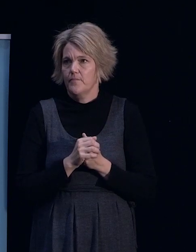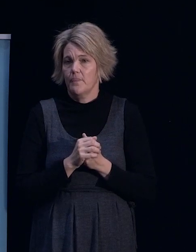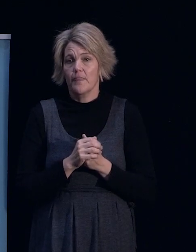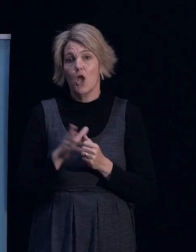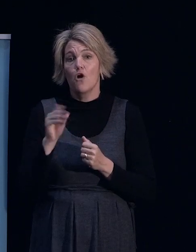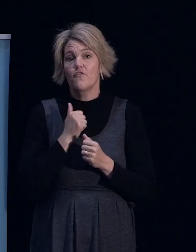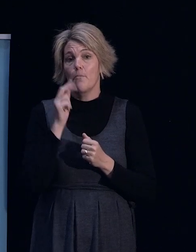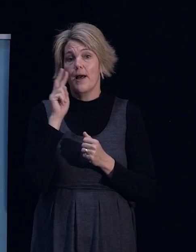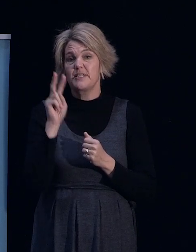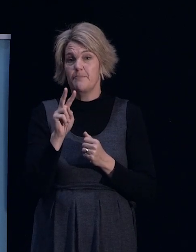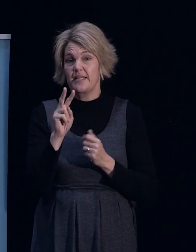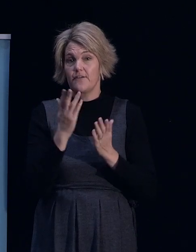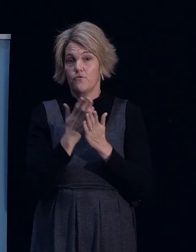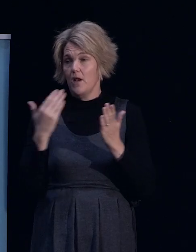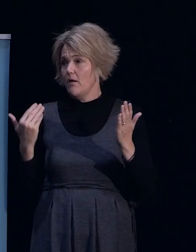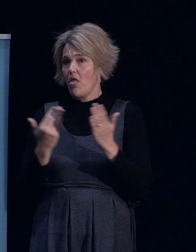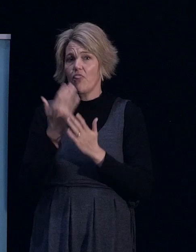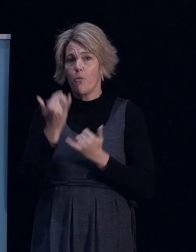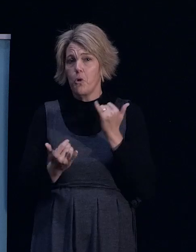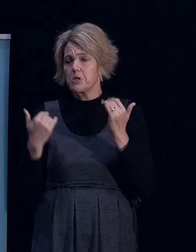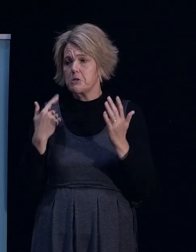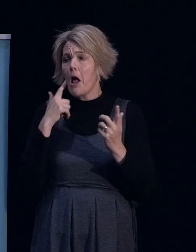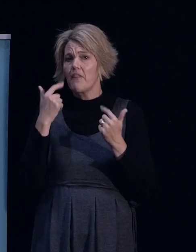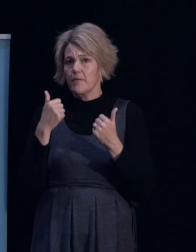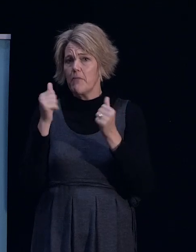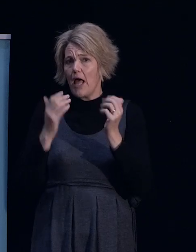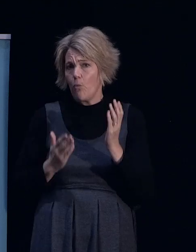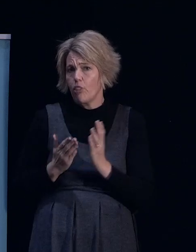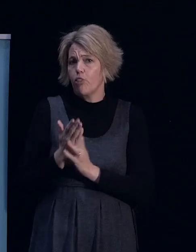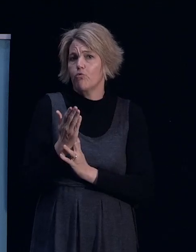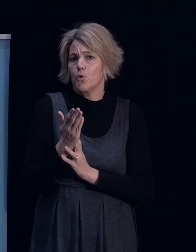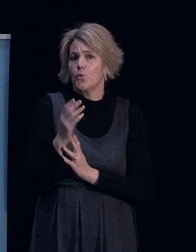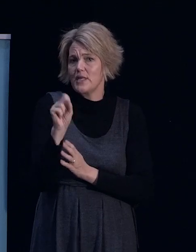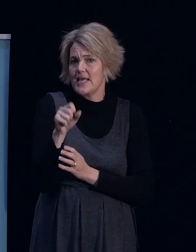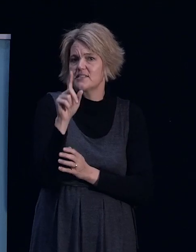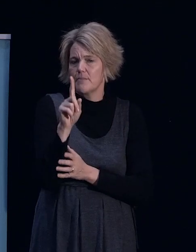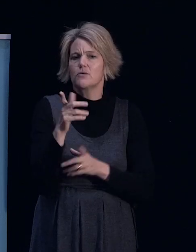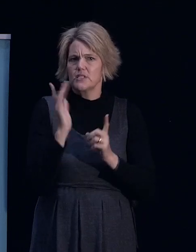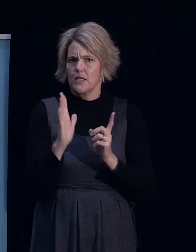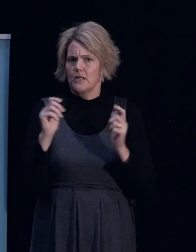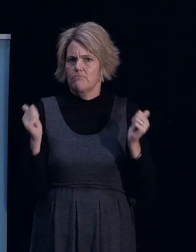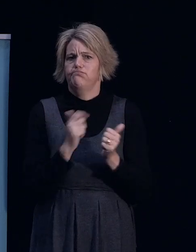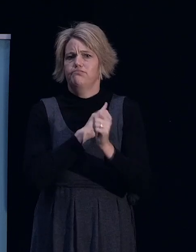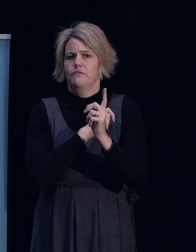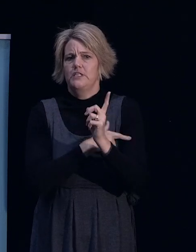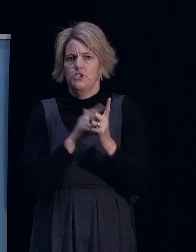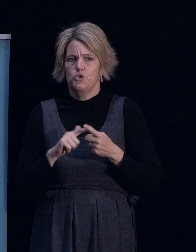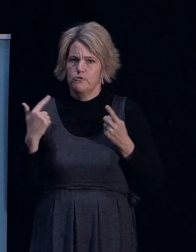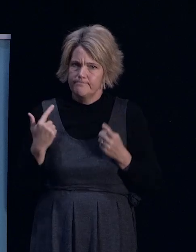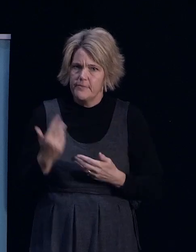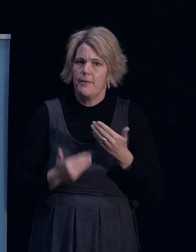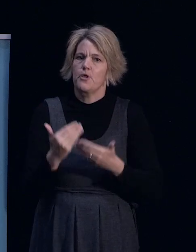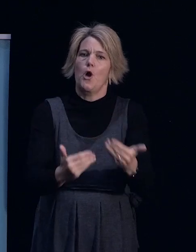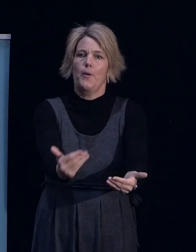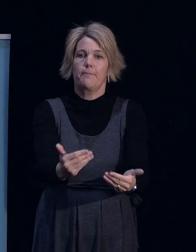perspective, some of the worst of it but it really does take a lot of energy to keep moving on. So this expo this afternoon